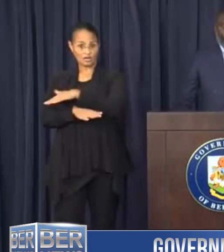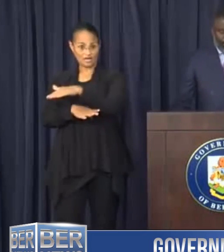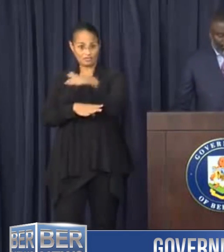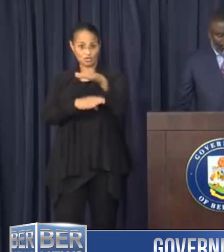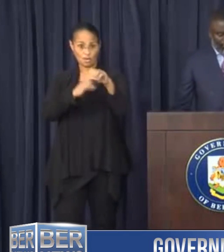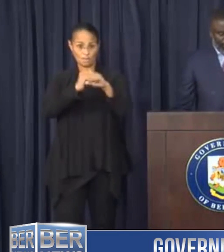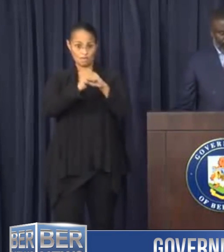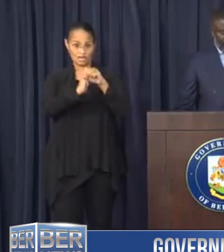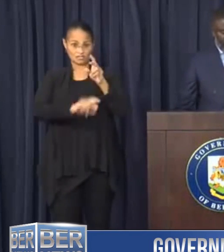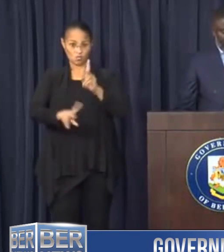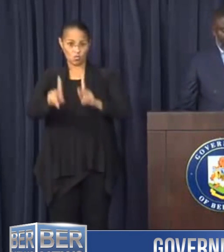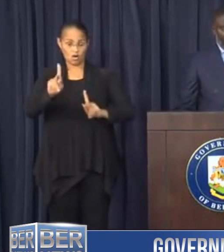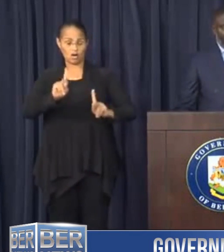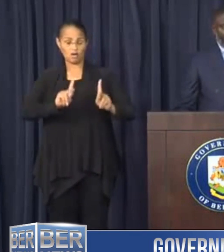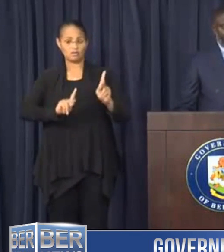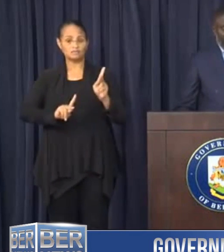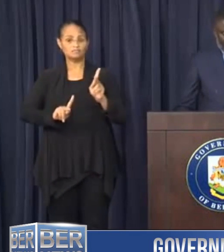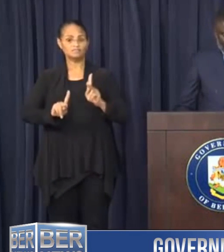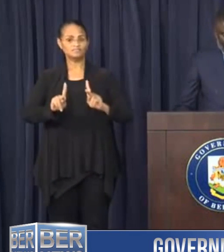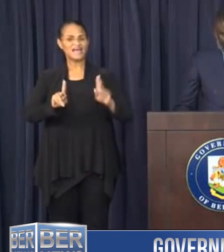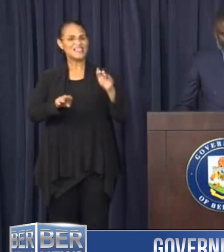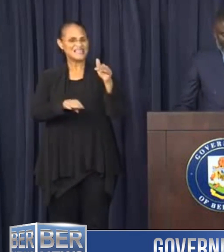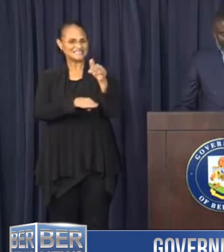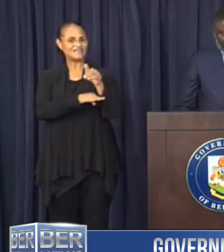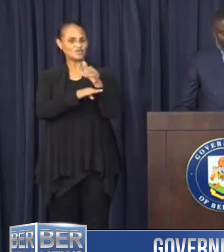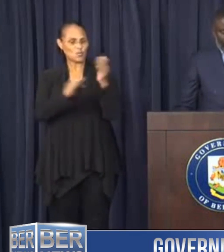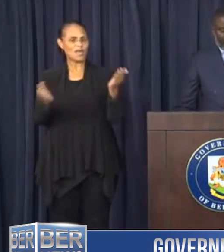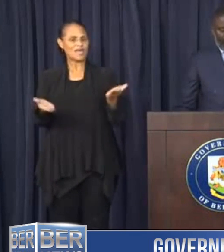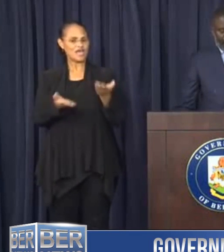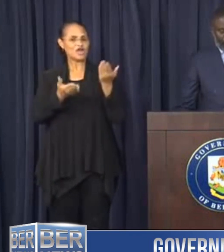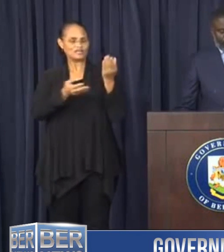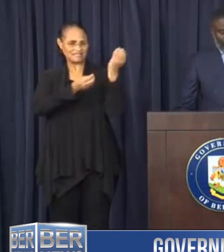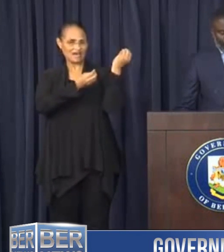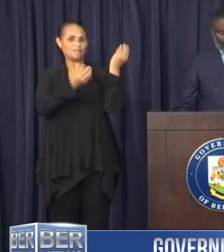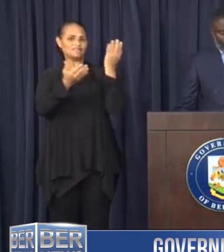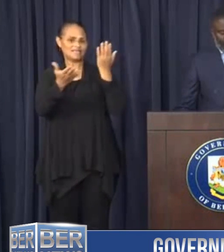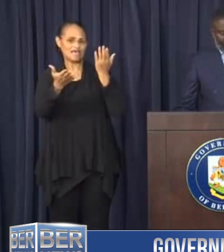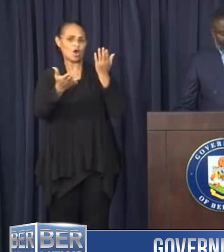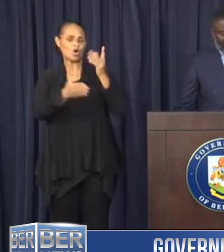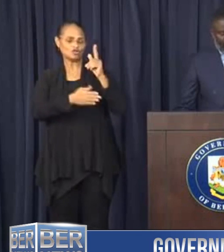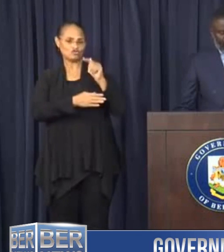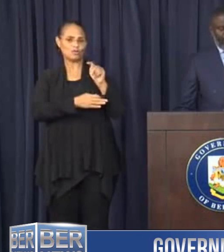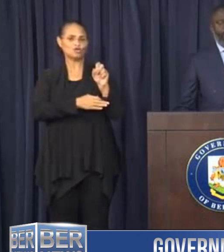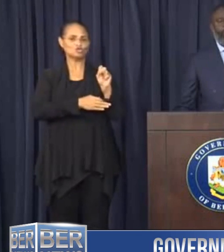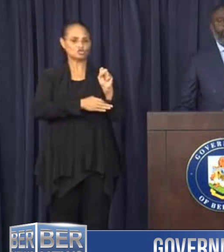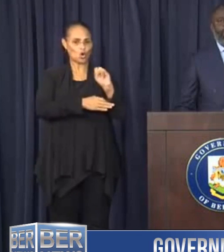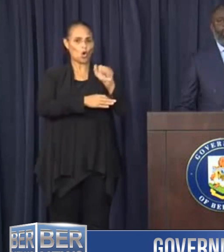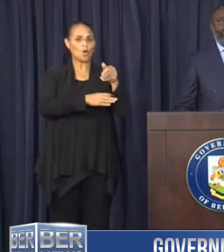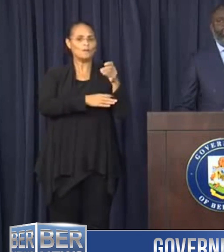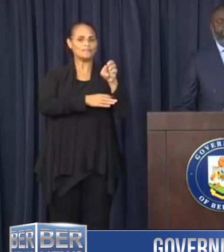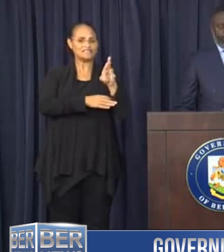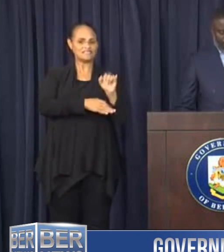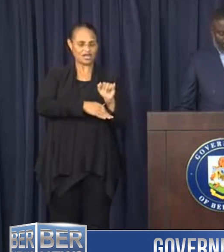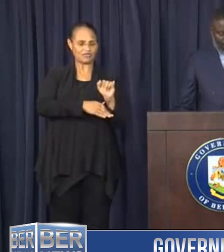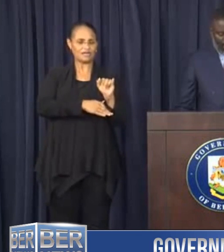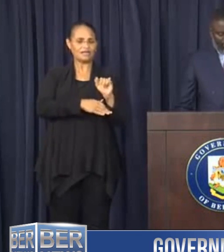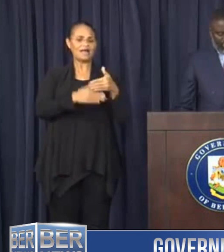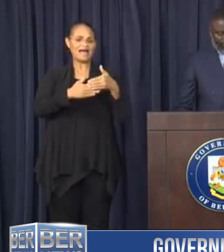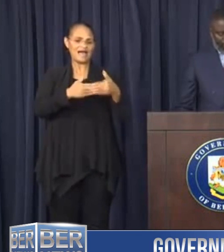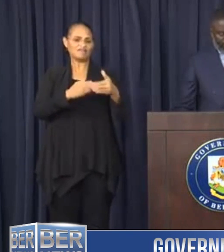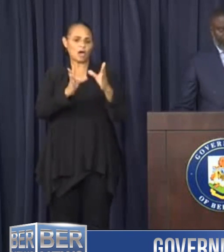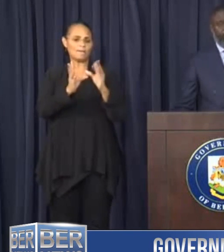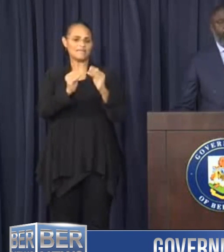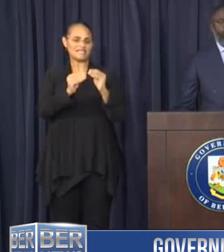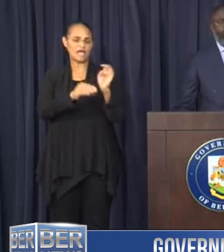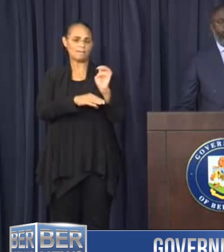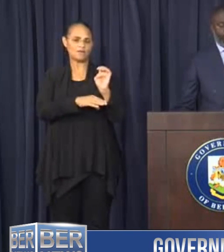to the press corps. This afternoon we're here to give you an update on Tropical Storm Jerry following a meeting this morning of